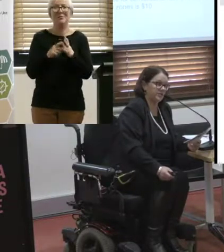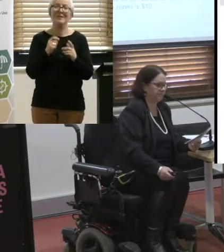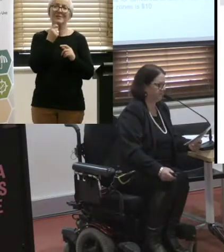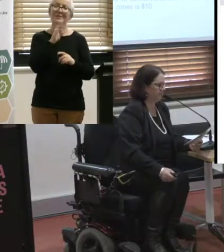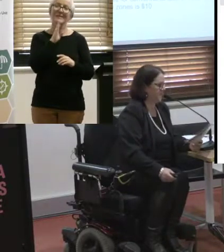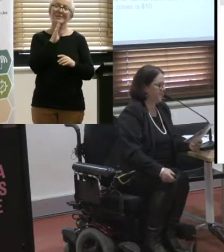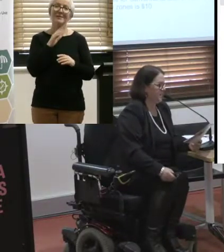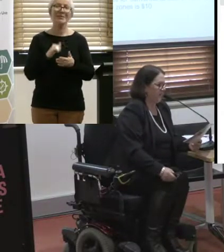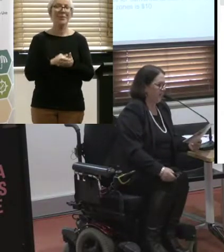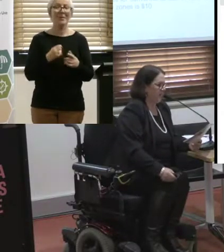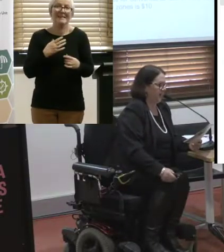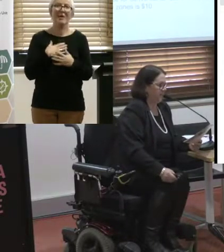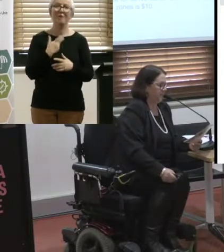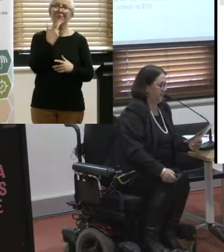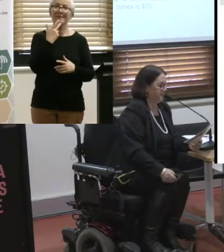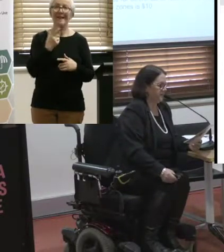interesting.